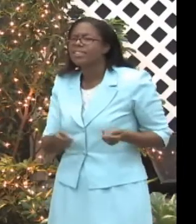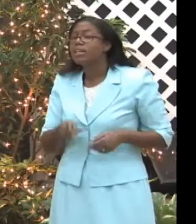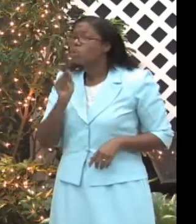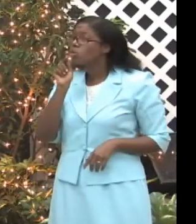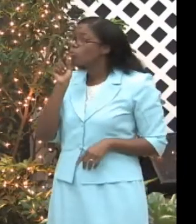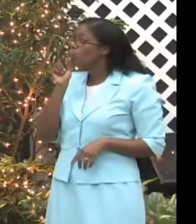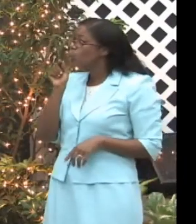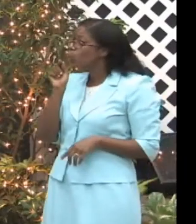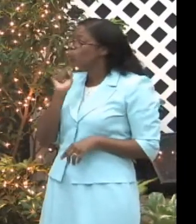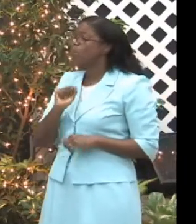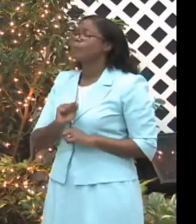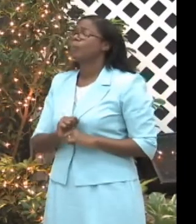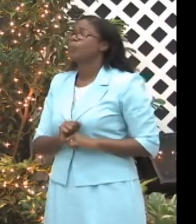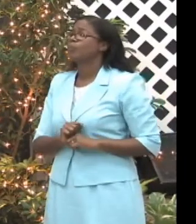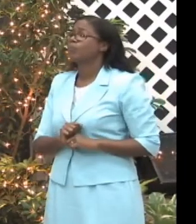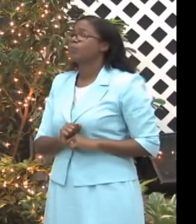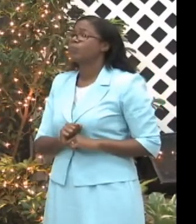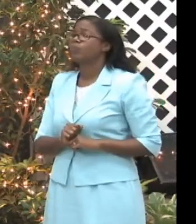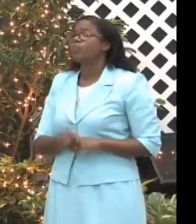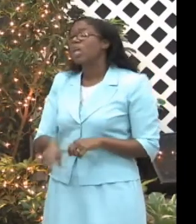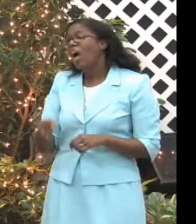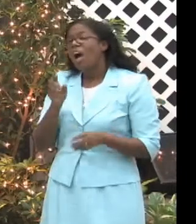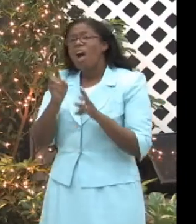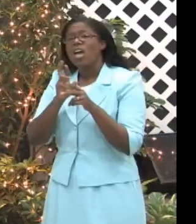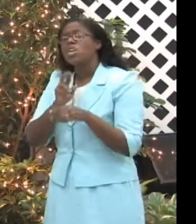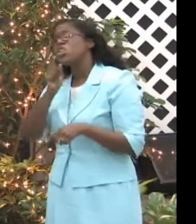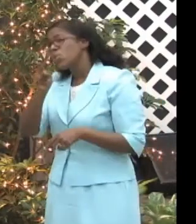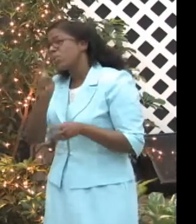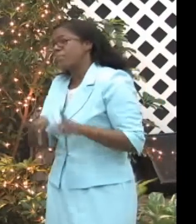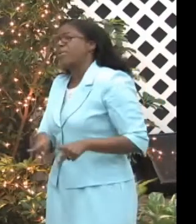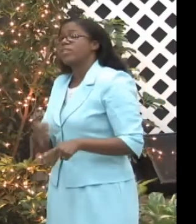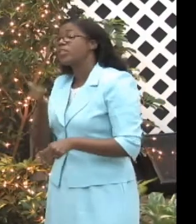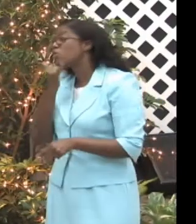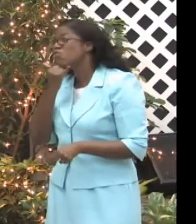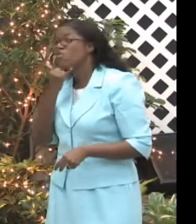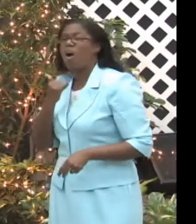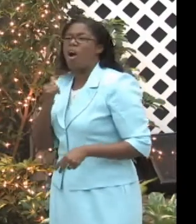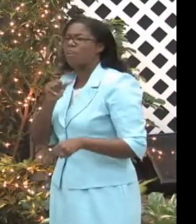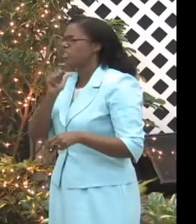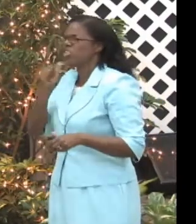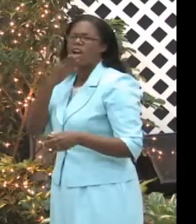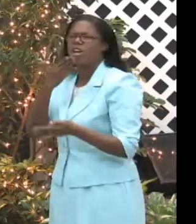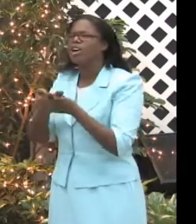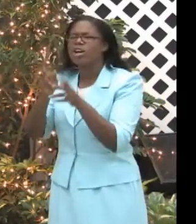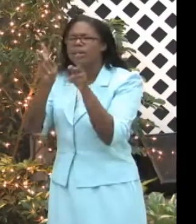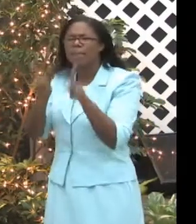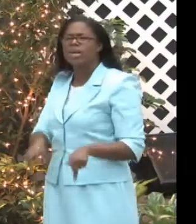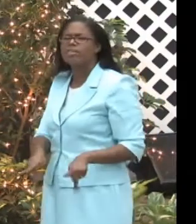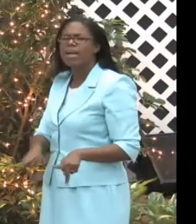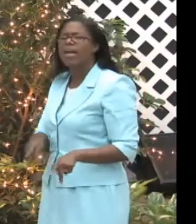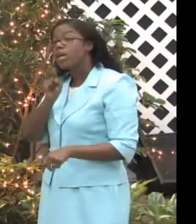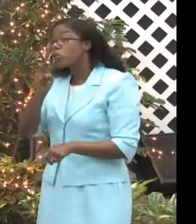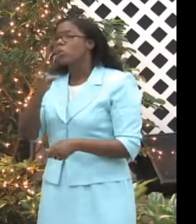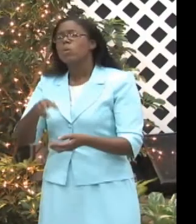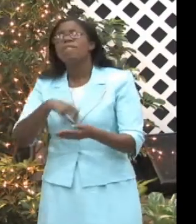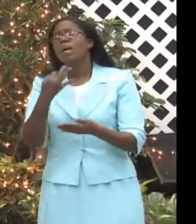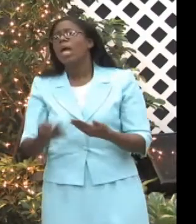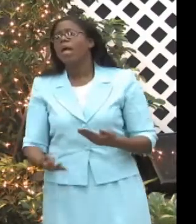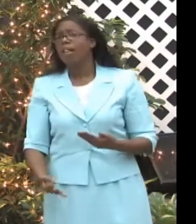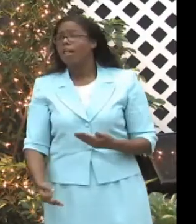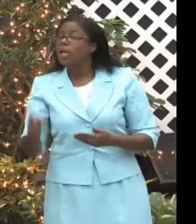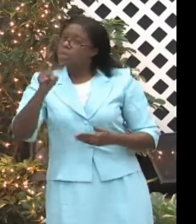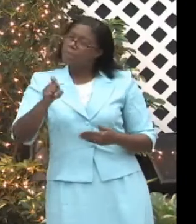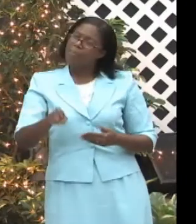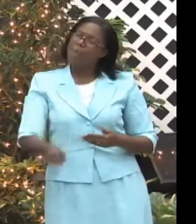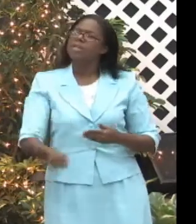you are incapacitated as a human being. That is a feeling. That is